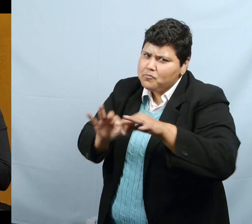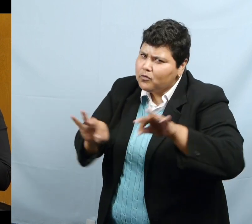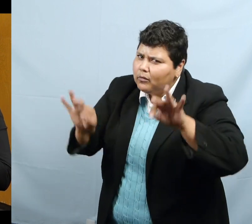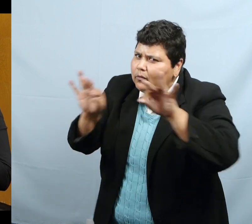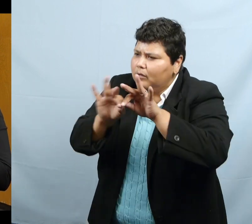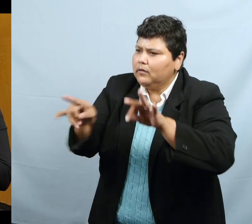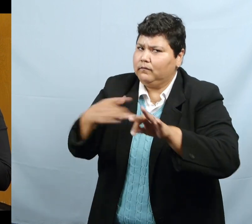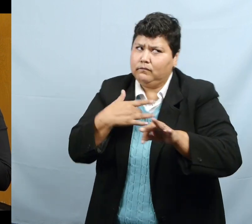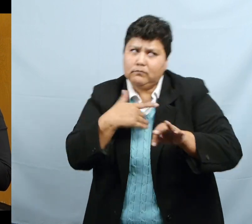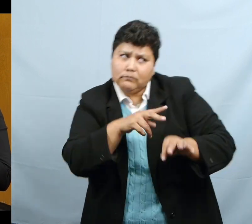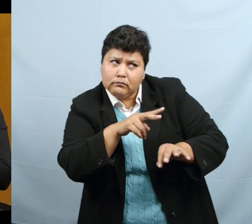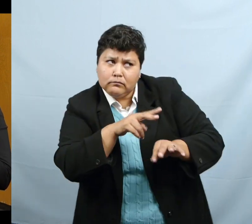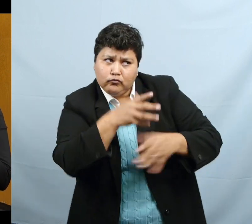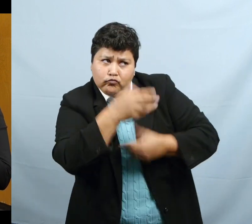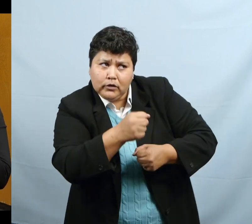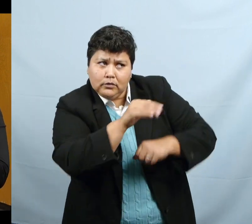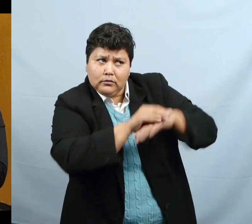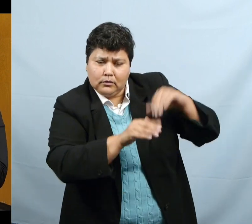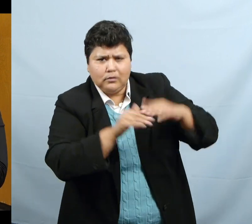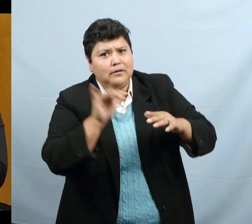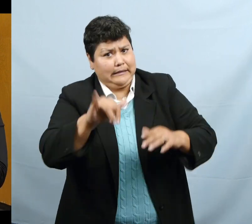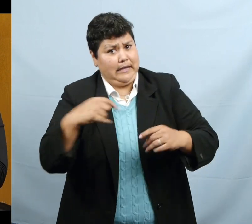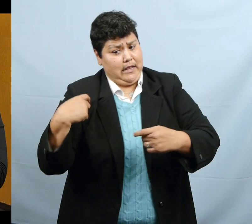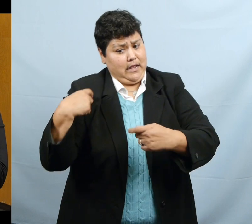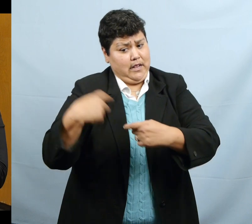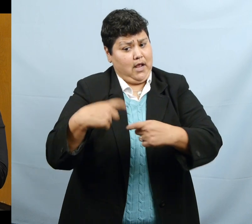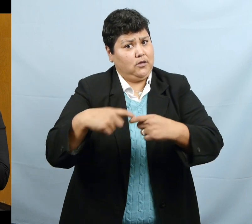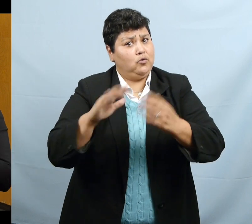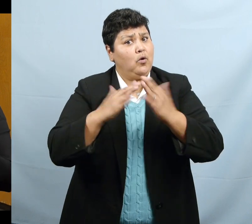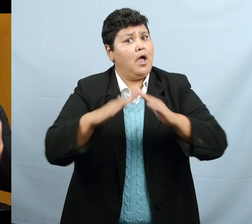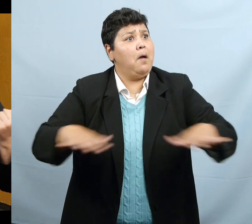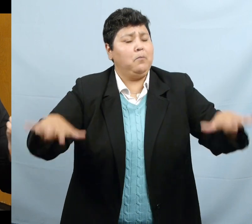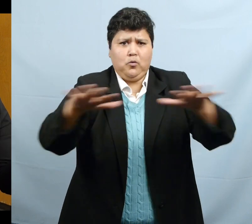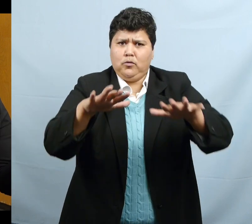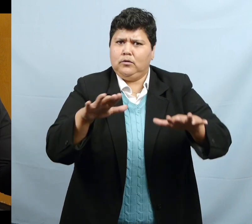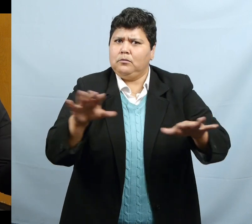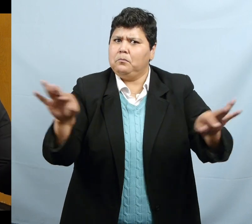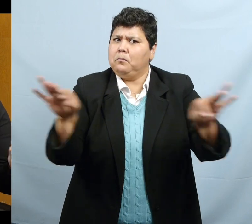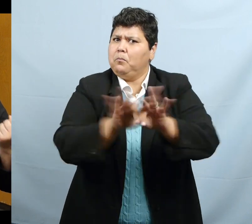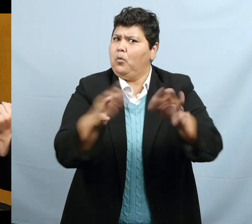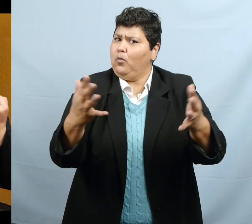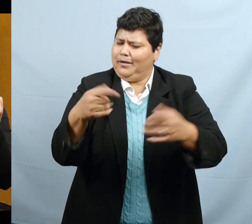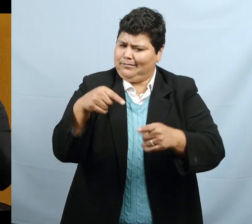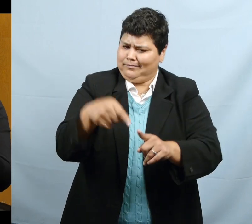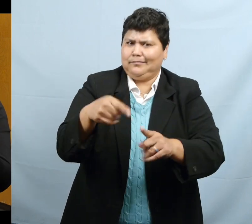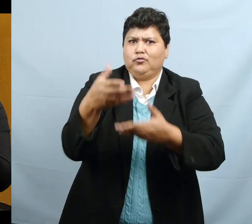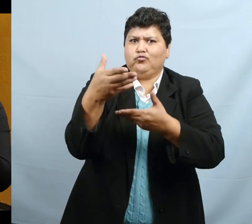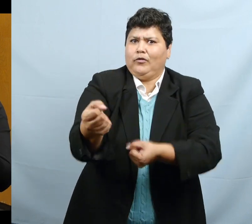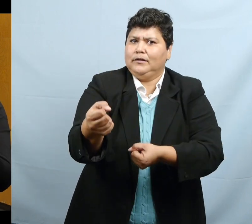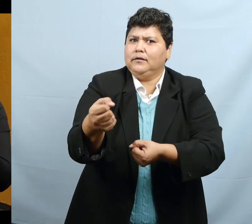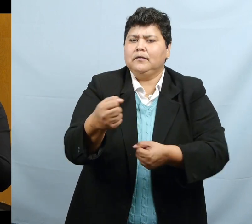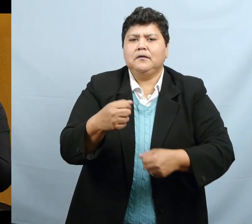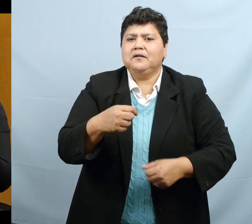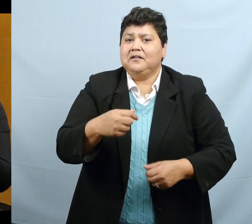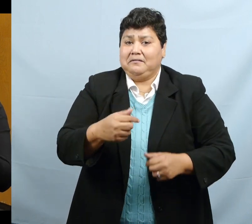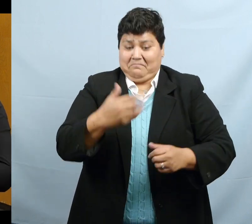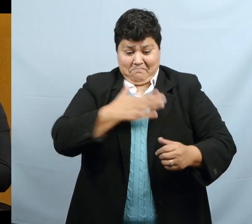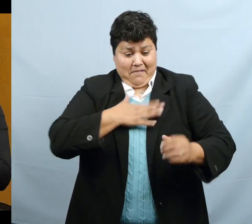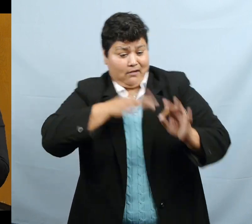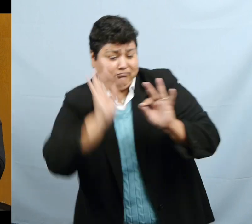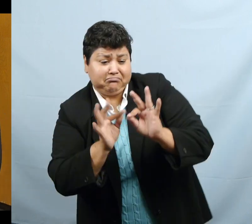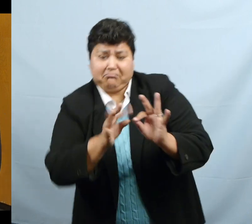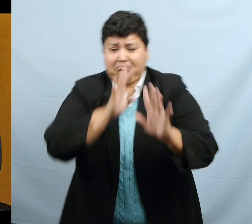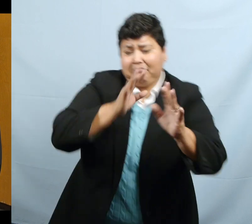important. the Latino community. The trust is not going to be shown through my skills. I don't have to show them my skills yet.